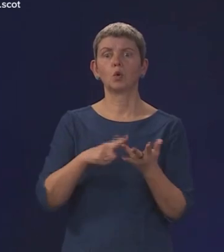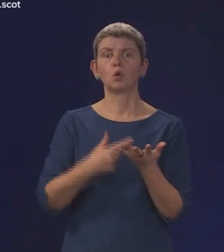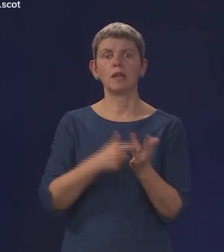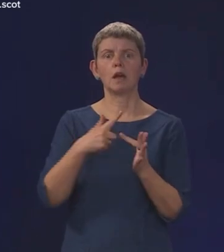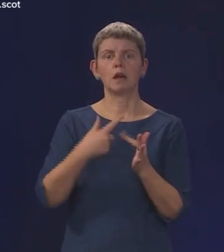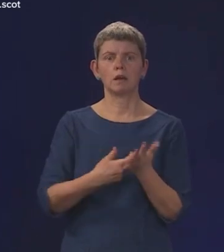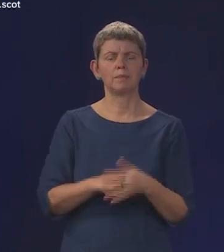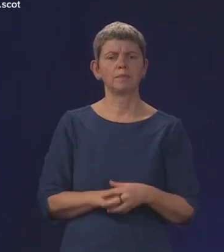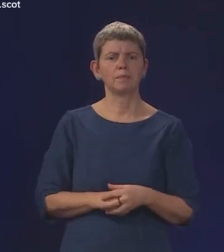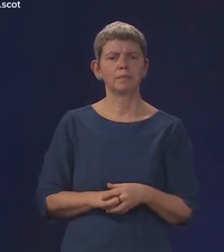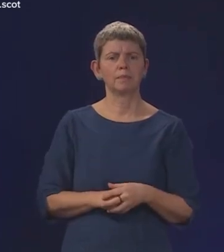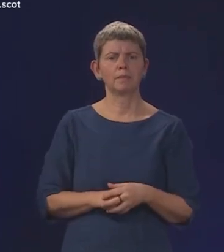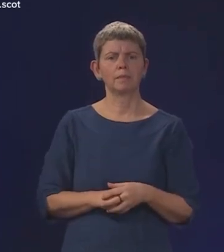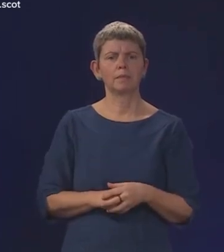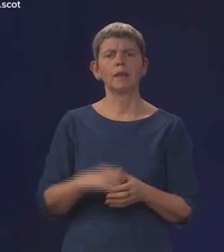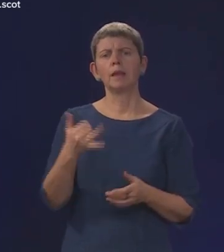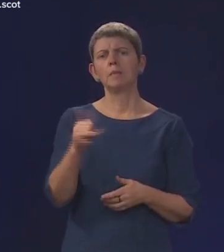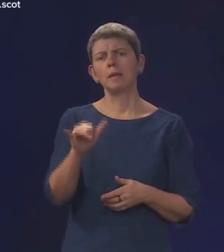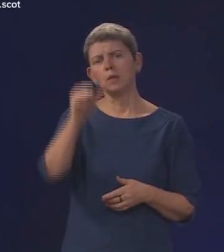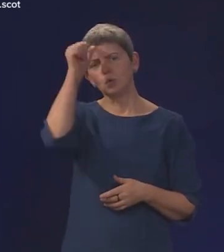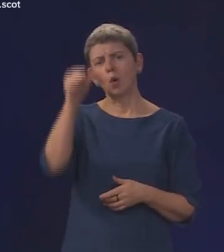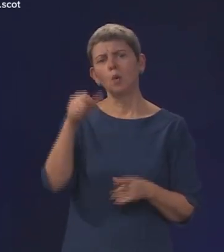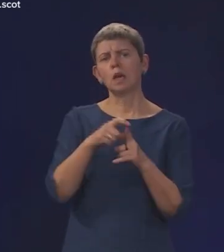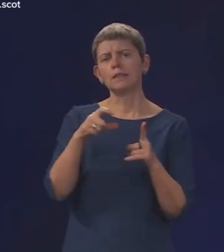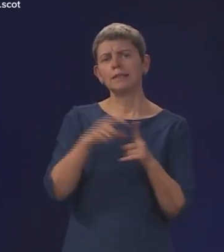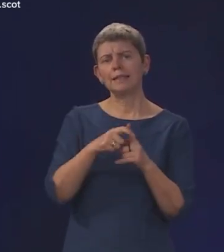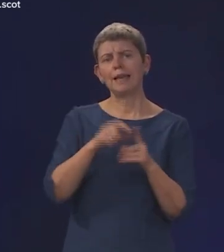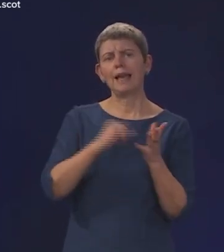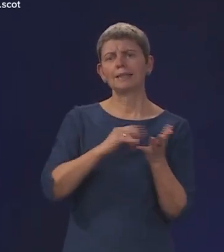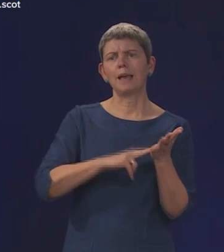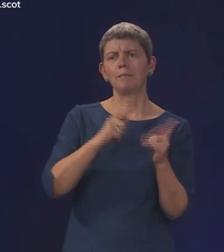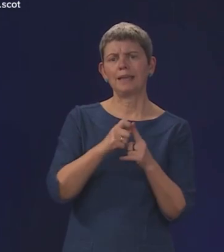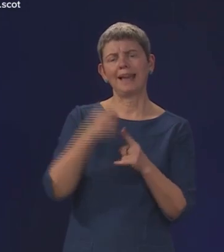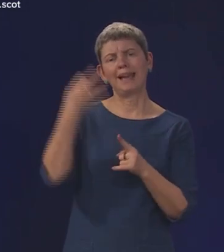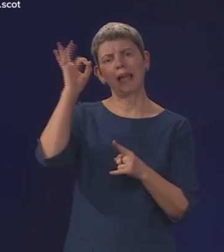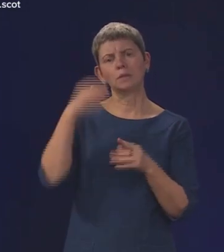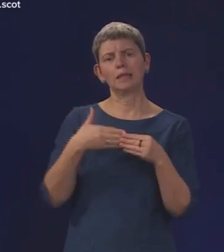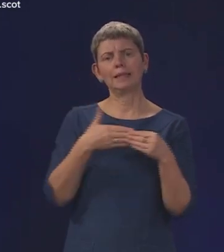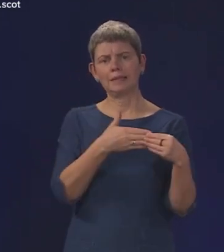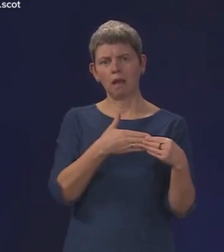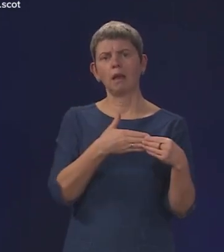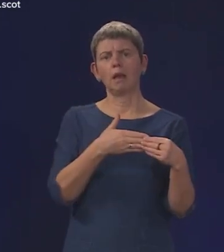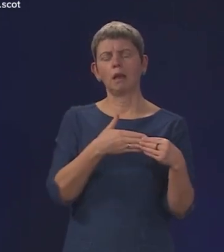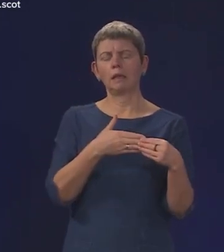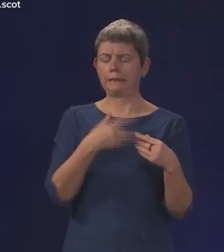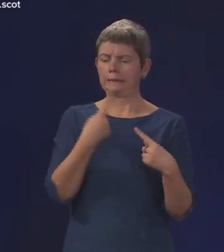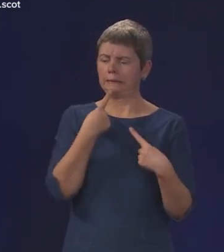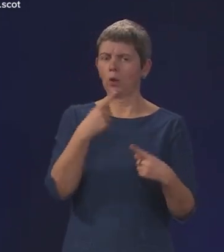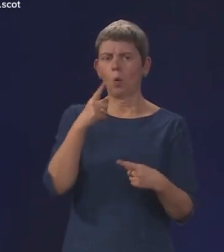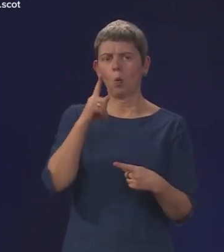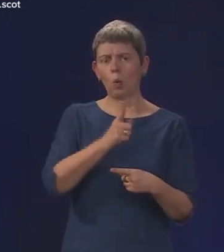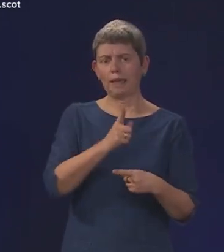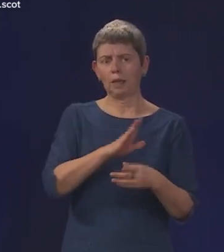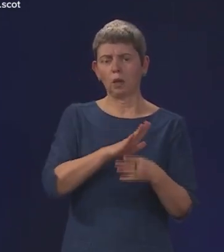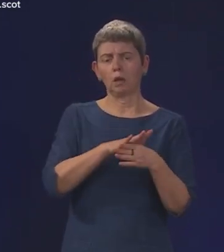Good afternoon, First Minister. You may be aware that Dundee's SNP council leader, John Alexander, put out a stark warning yesterday about the state of local